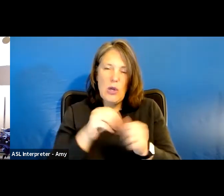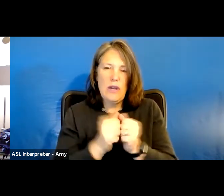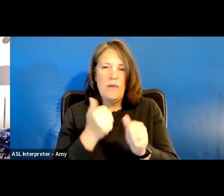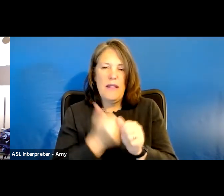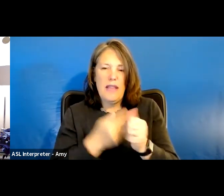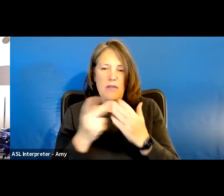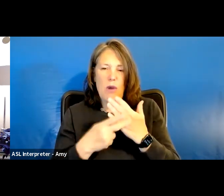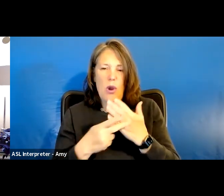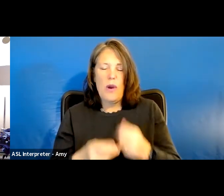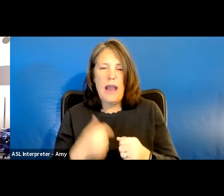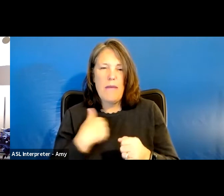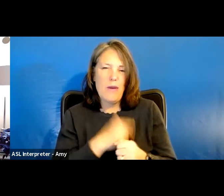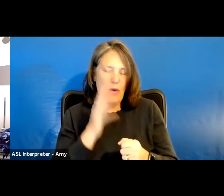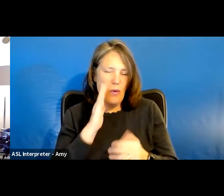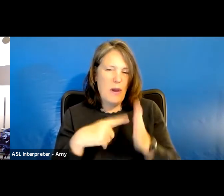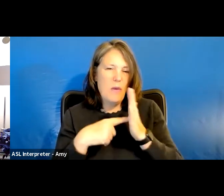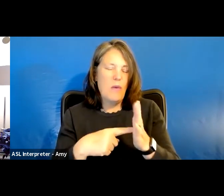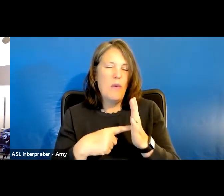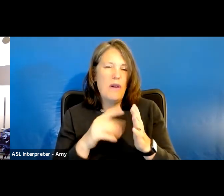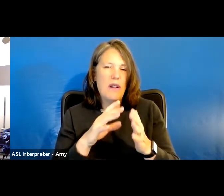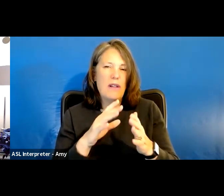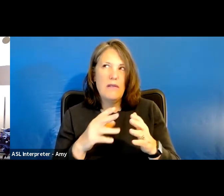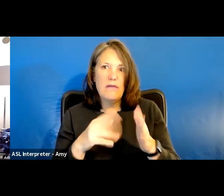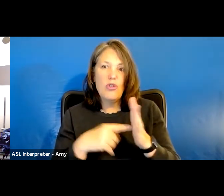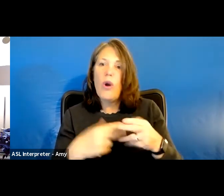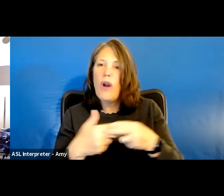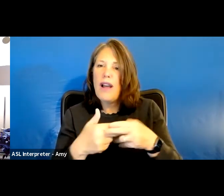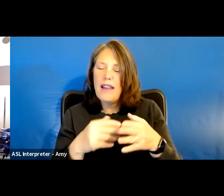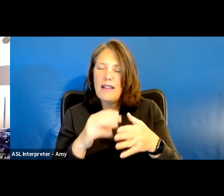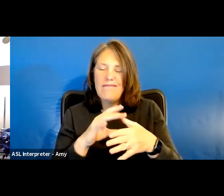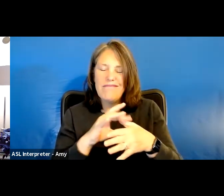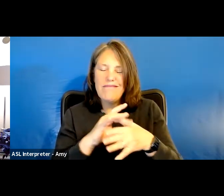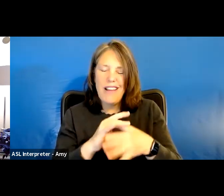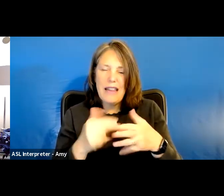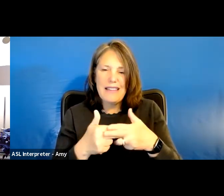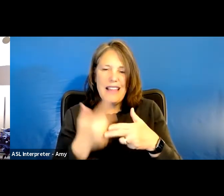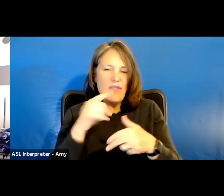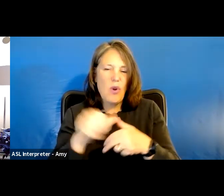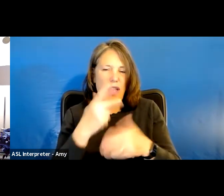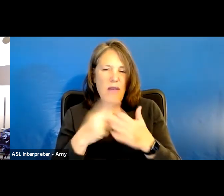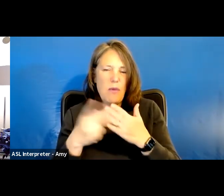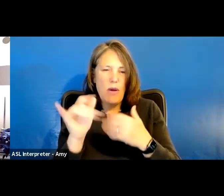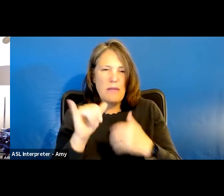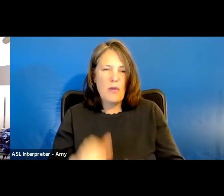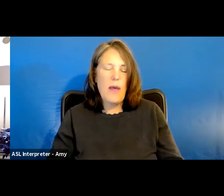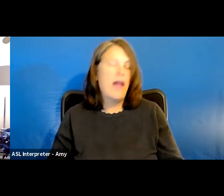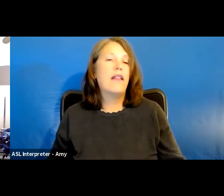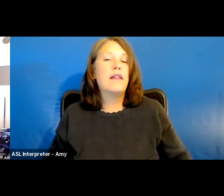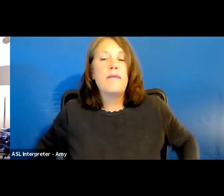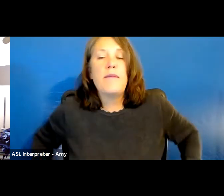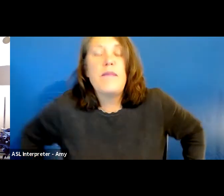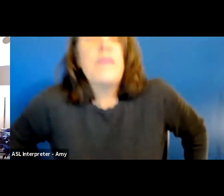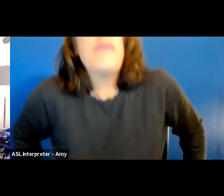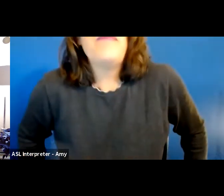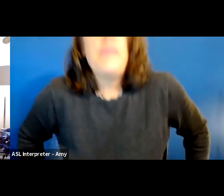programs. And we'll go through content slides for some of the other programs as well. So in addition, so that's the